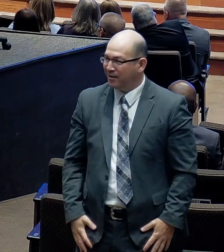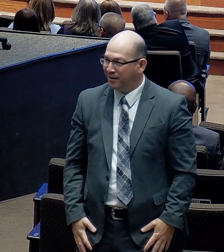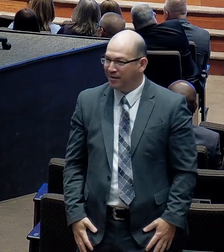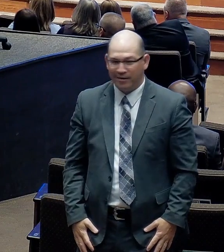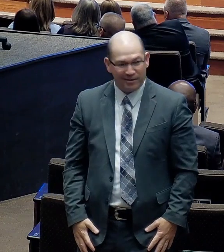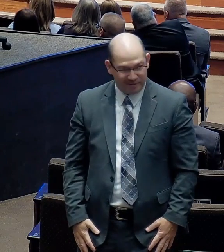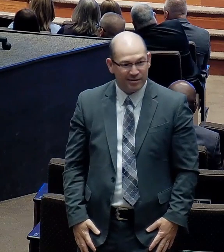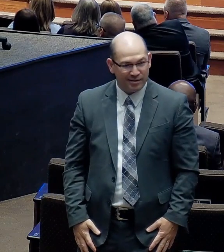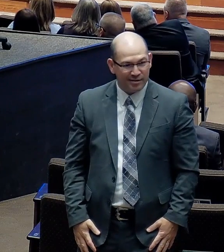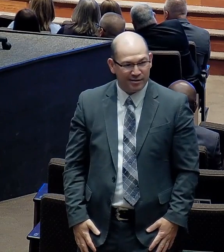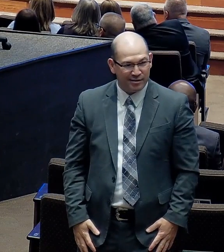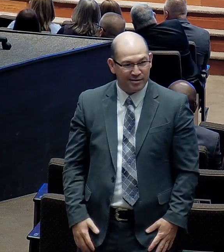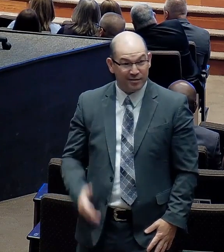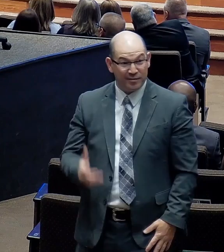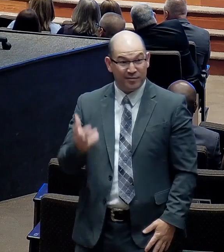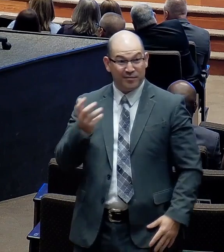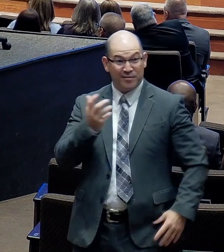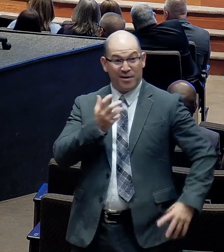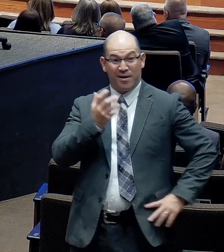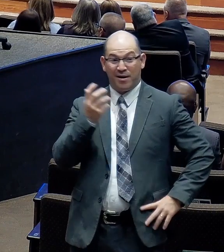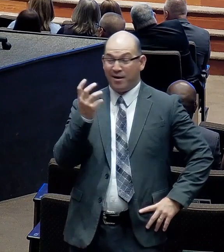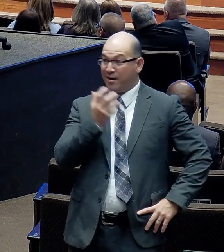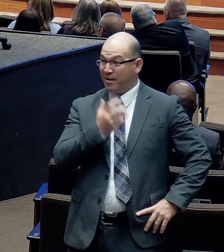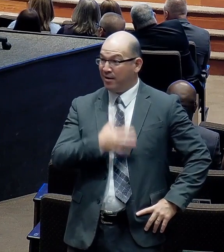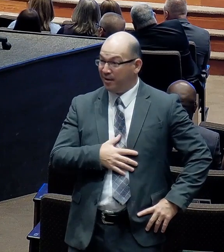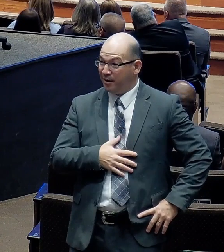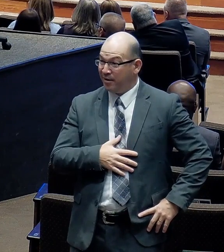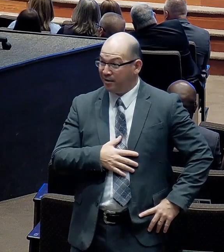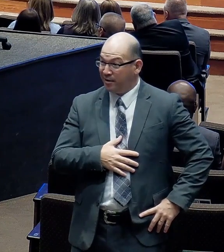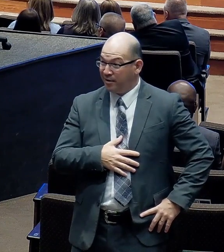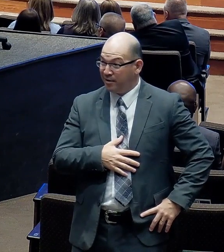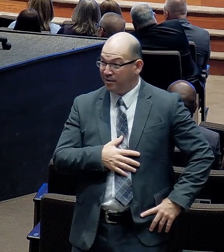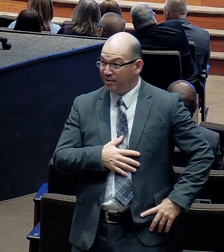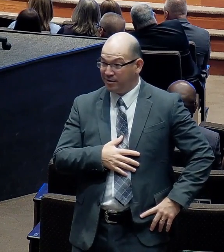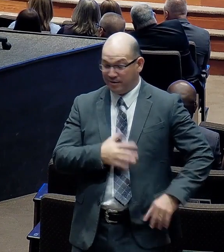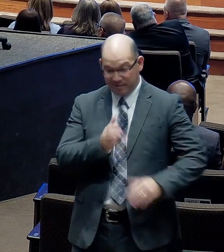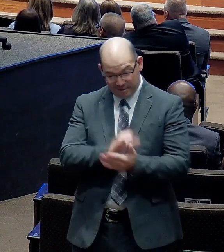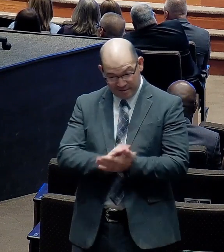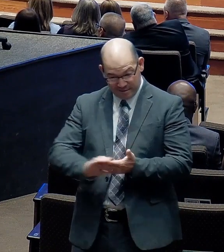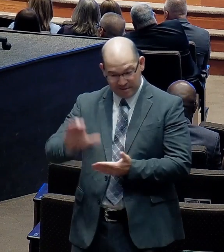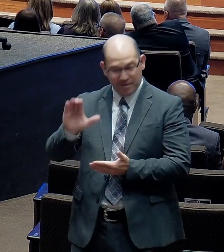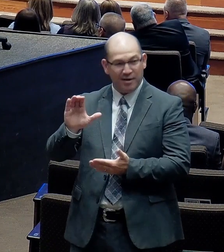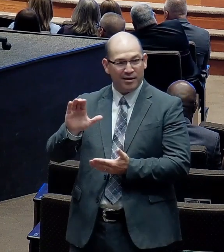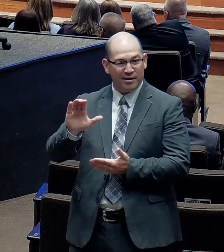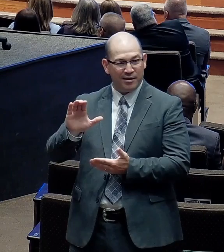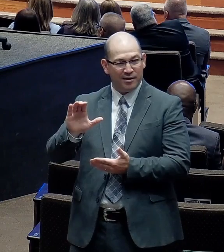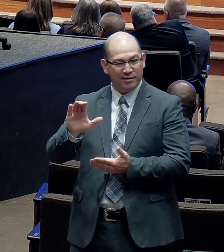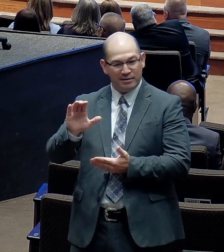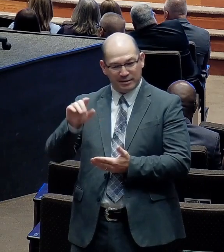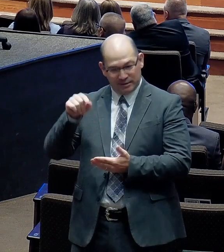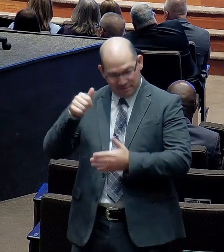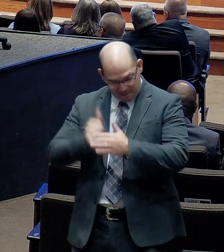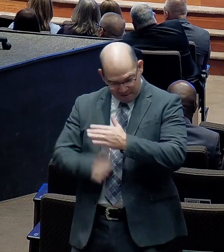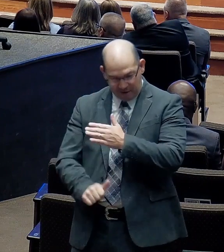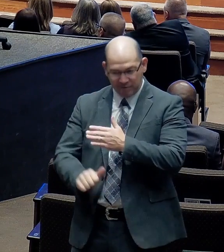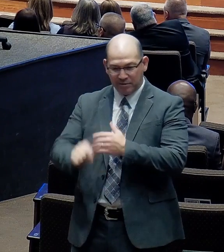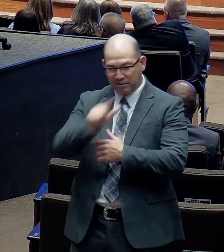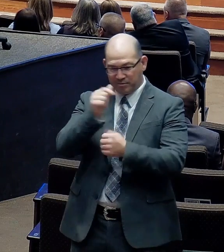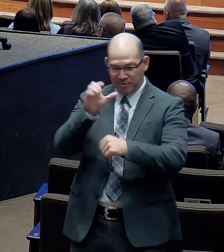Here. At West Coast Baptist College. A ministry. Of Lancaster. Church. Think about it.